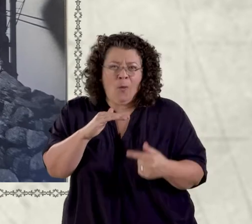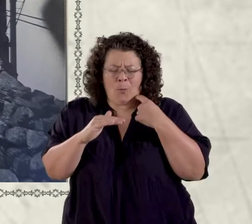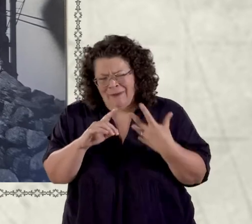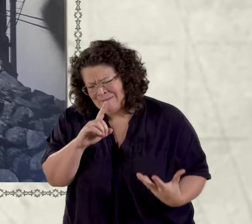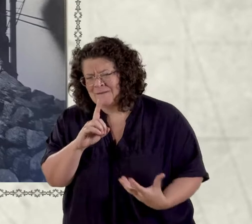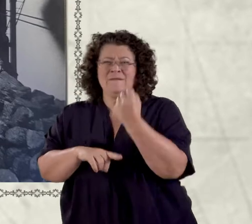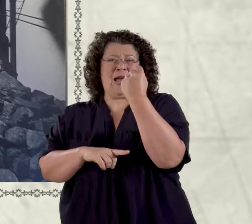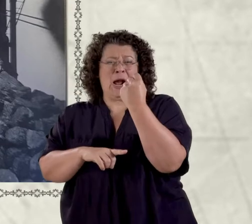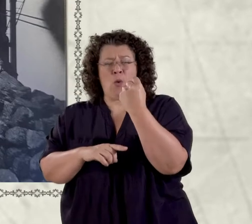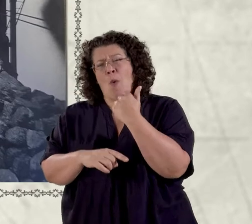coal on the planet